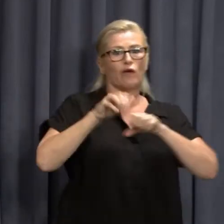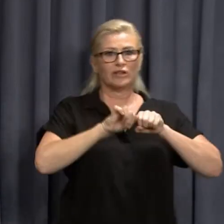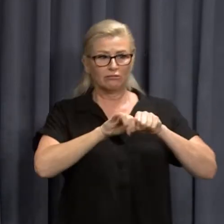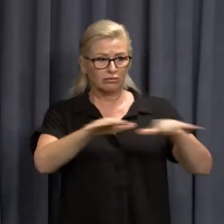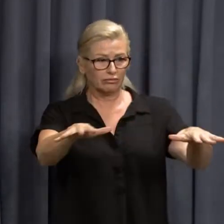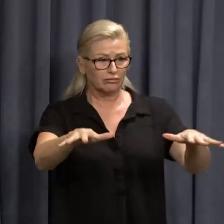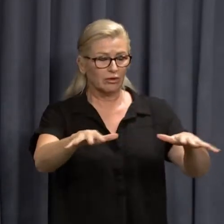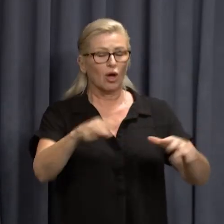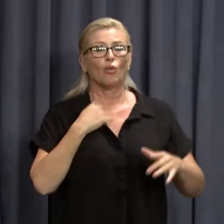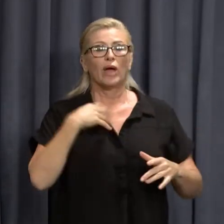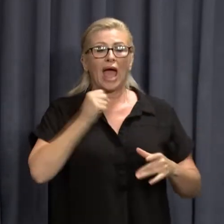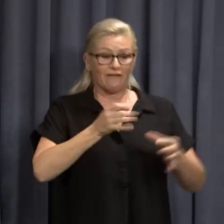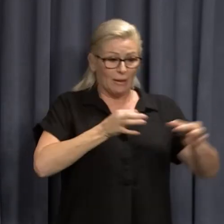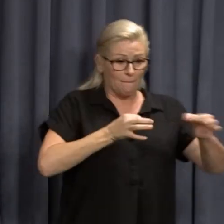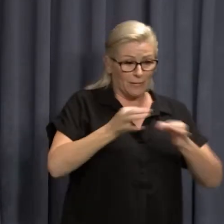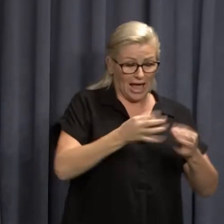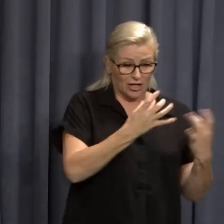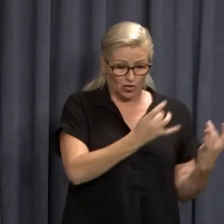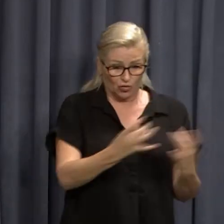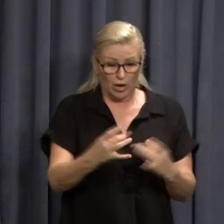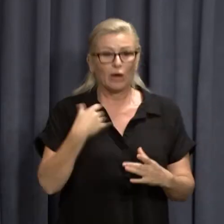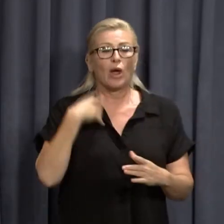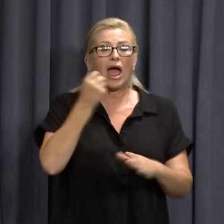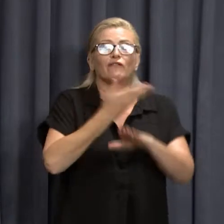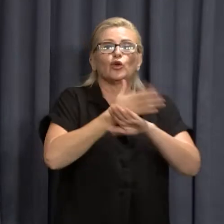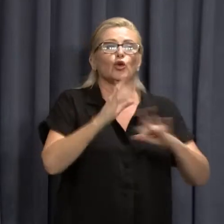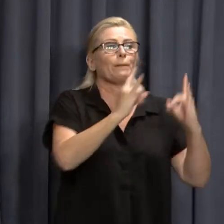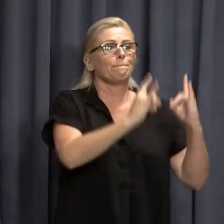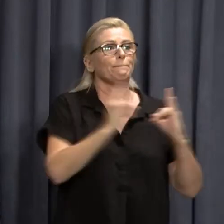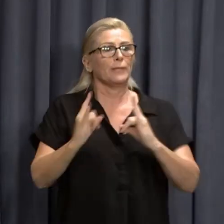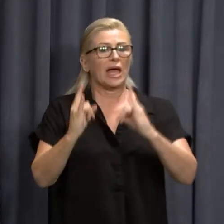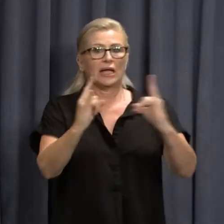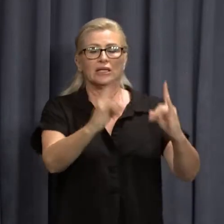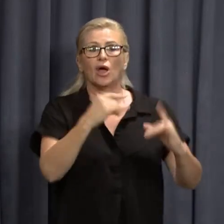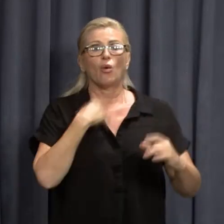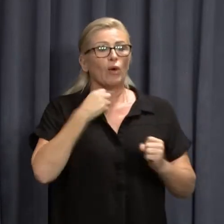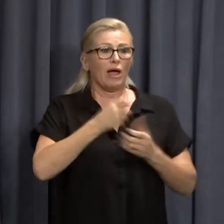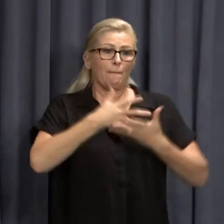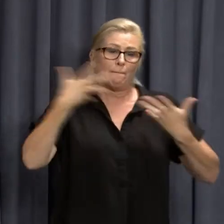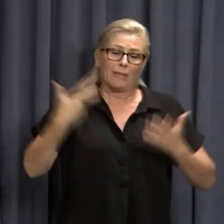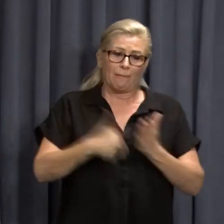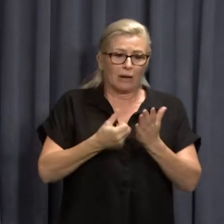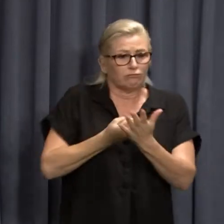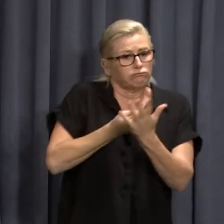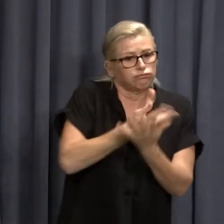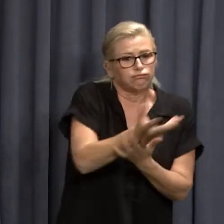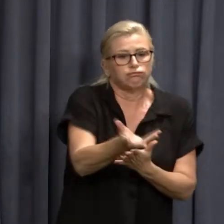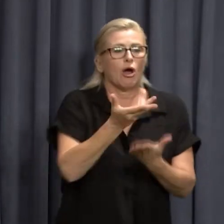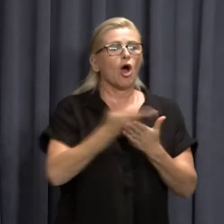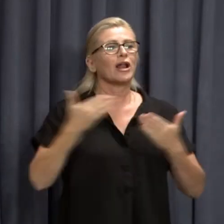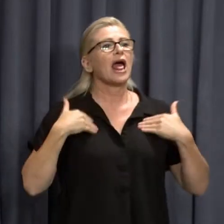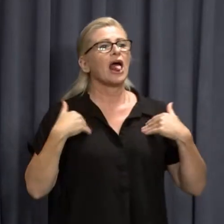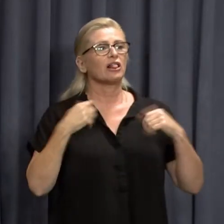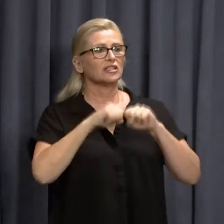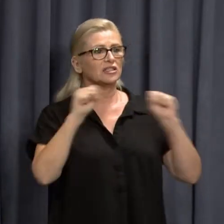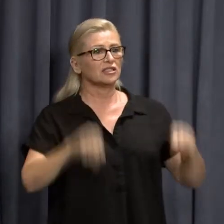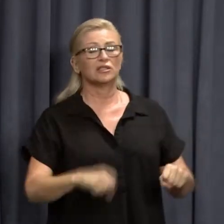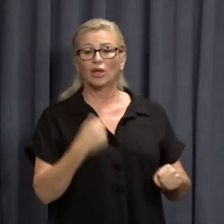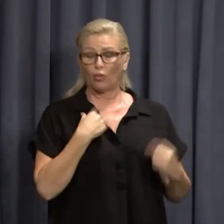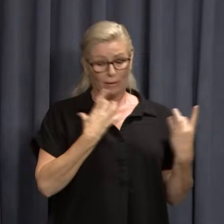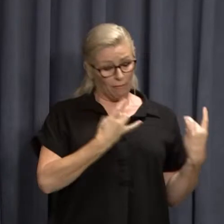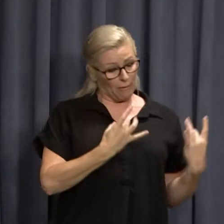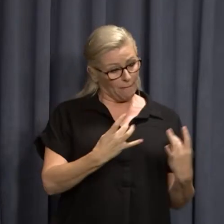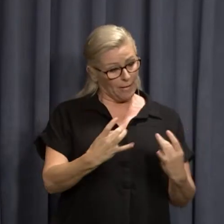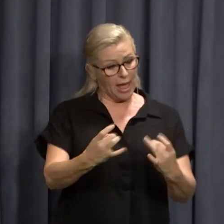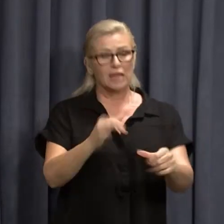have surge plans in place, we are opening new beds and have made a record investment into our health system. We are as prepared as we can